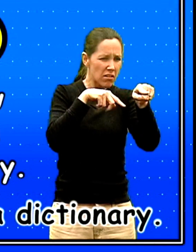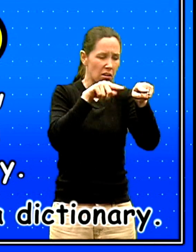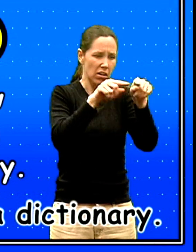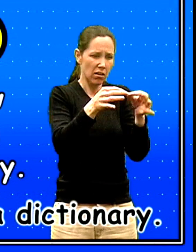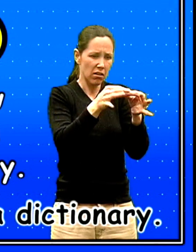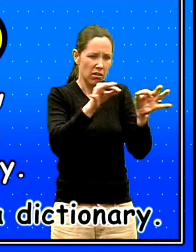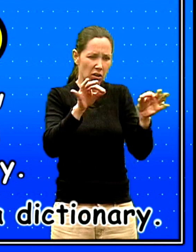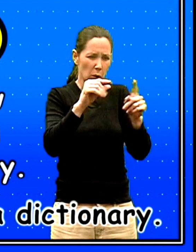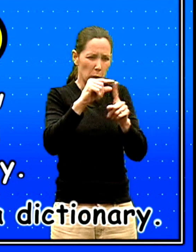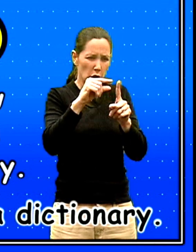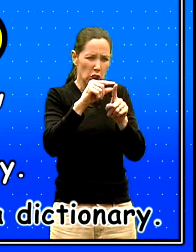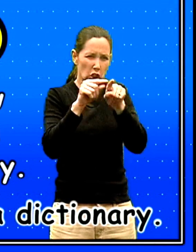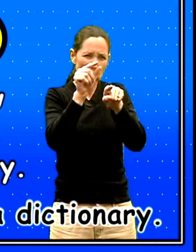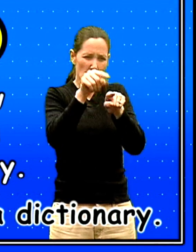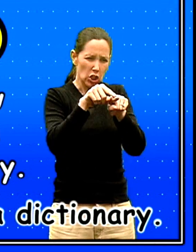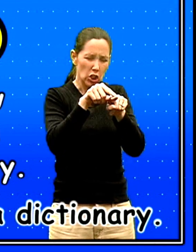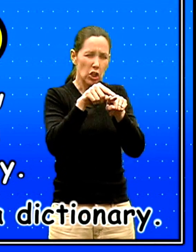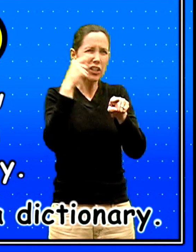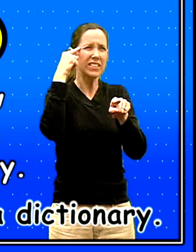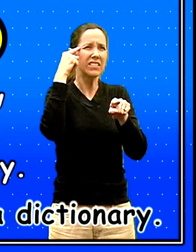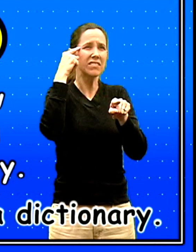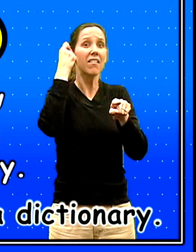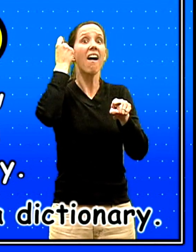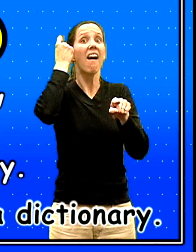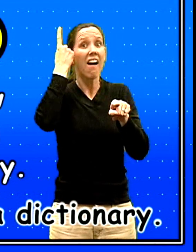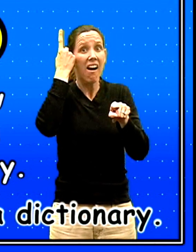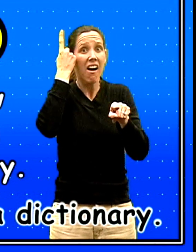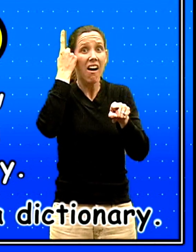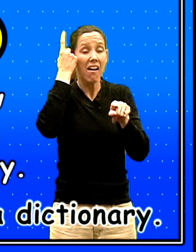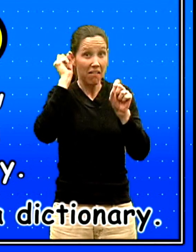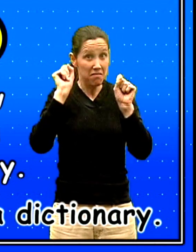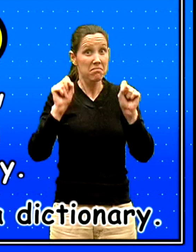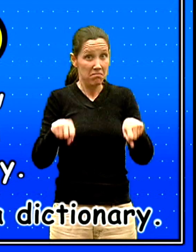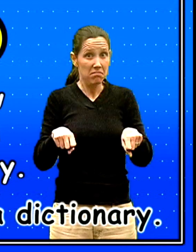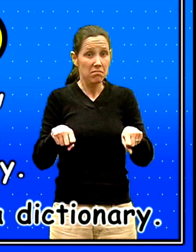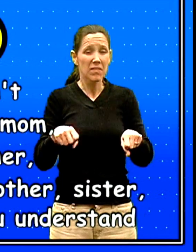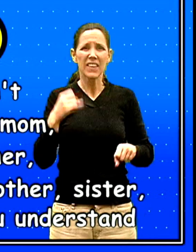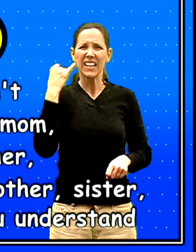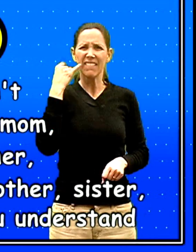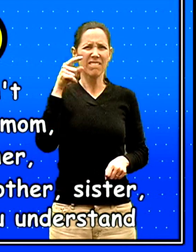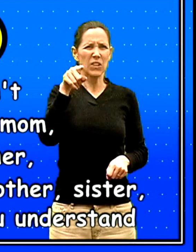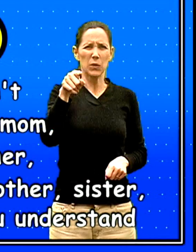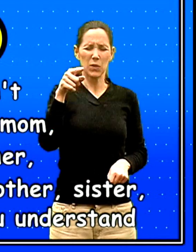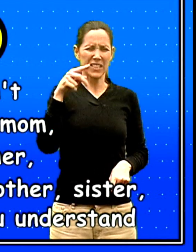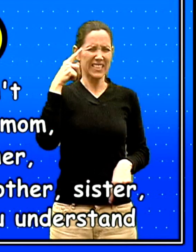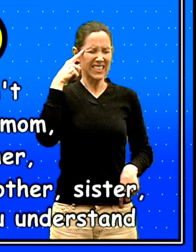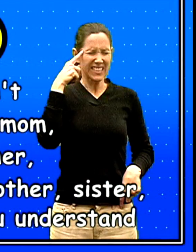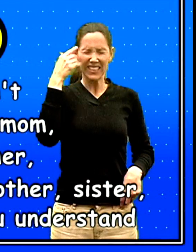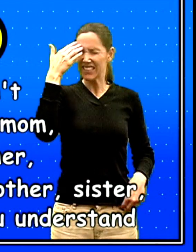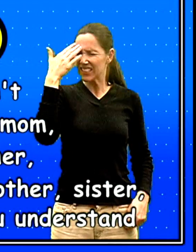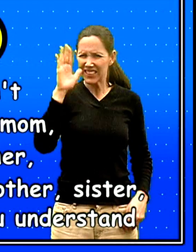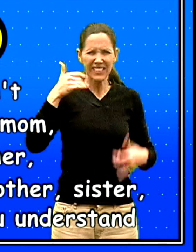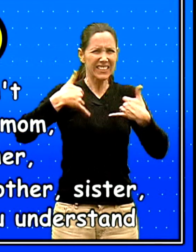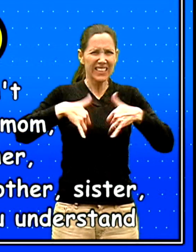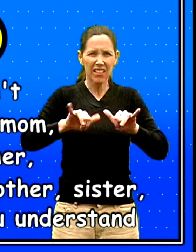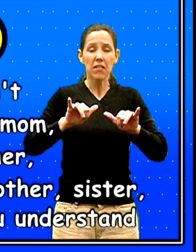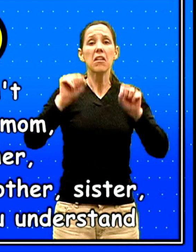Find the sign that matches the word in the sentence. That'll help you understand. If you still don't know,